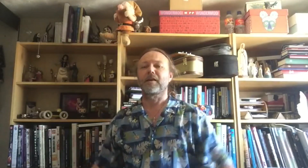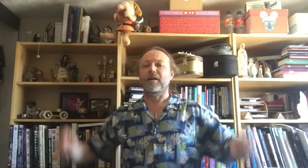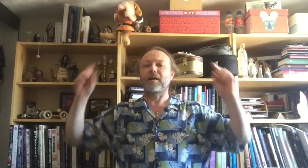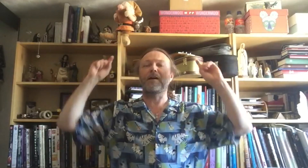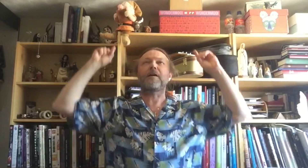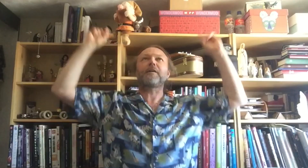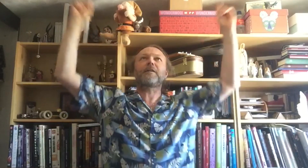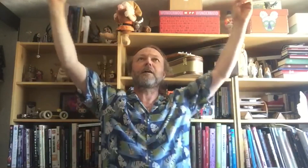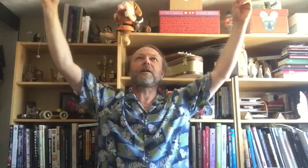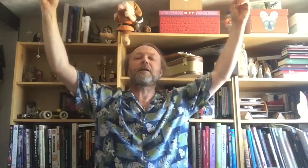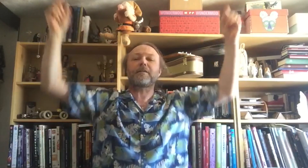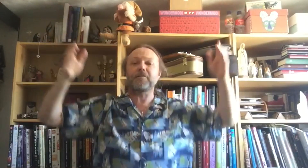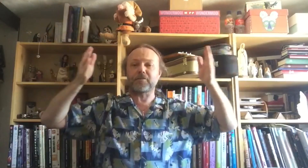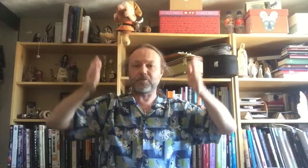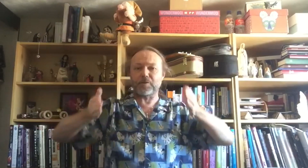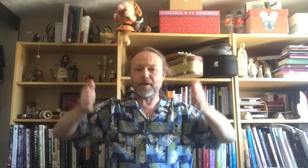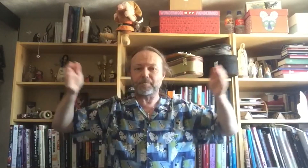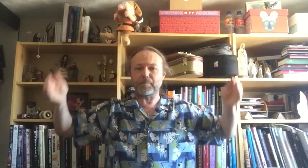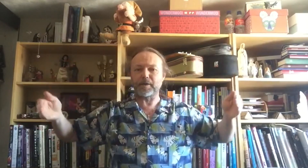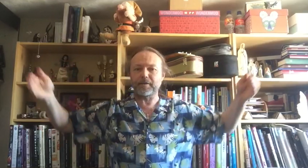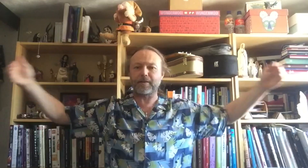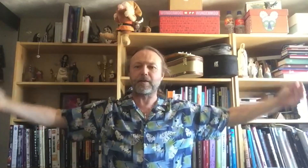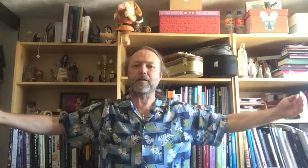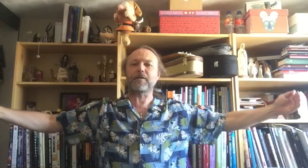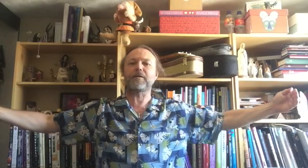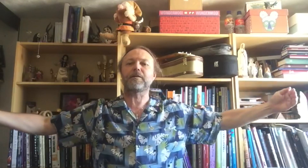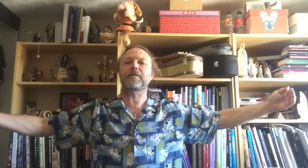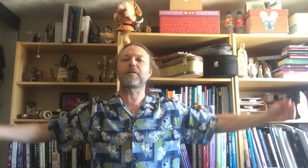Our God is a great big God